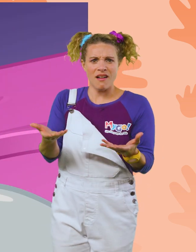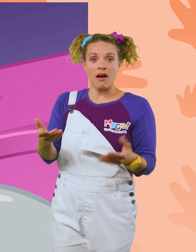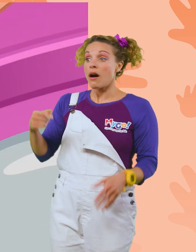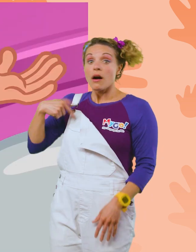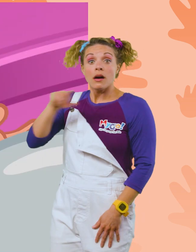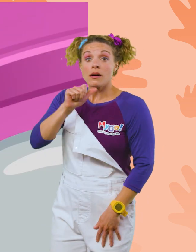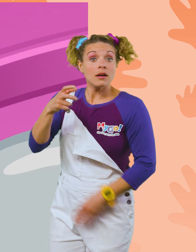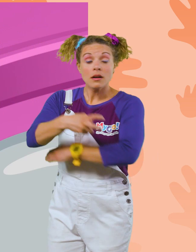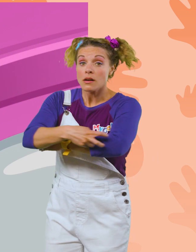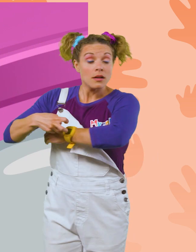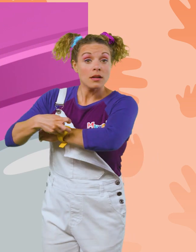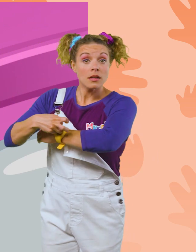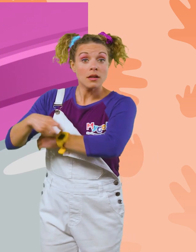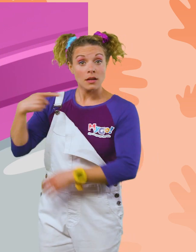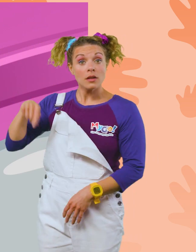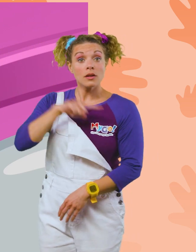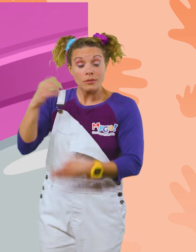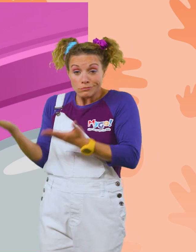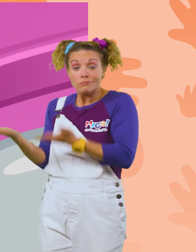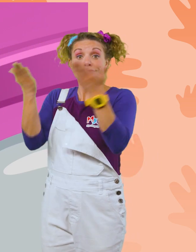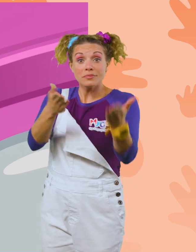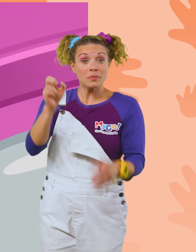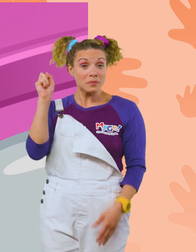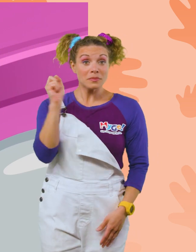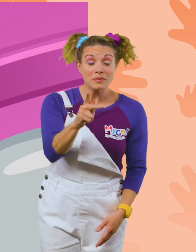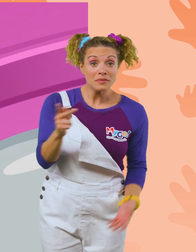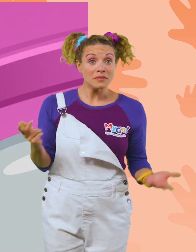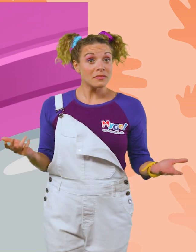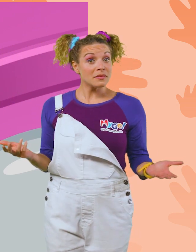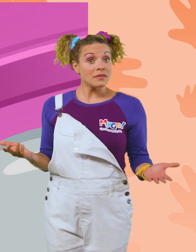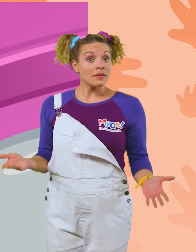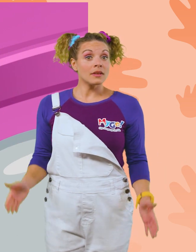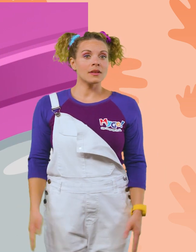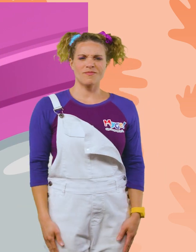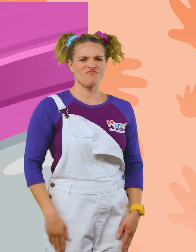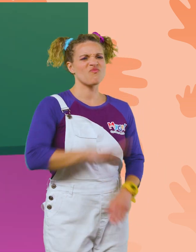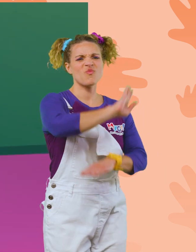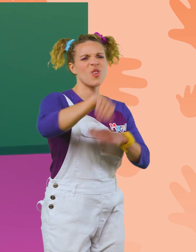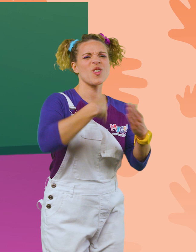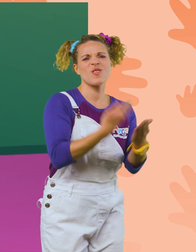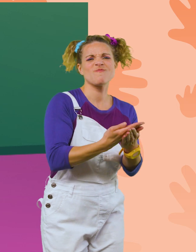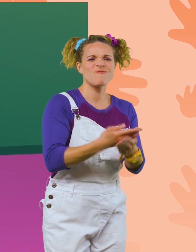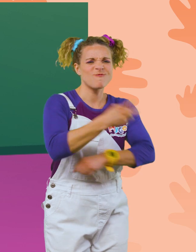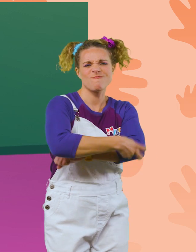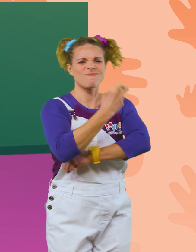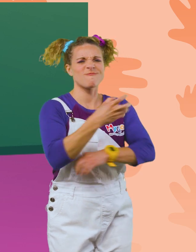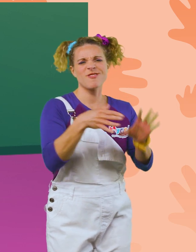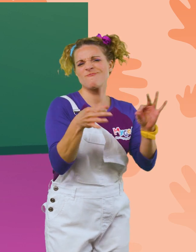We didn't steal it. We came to bring it back. That's what all thieves say.